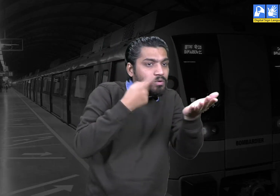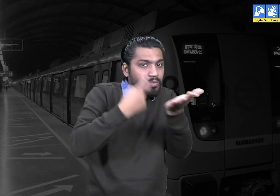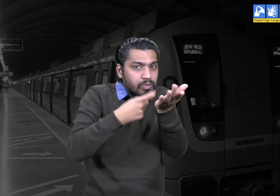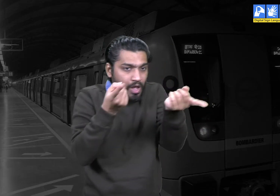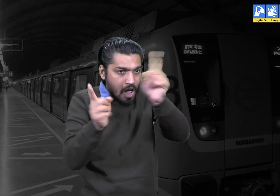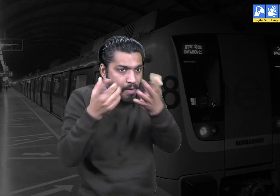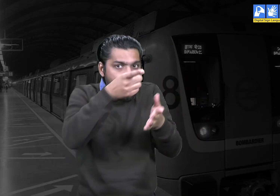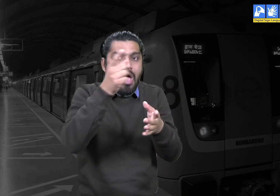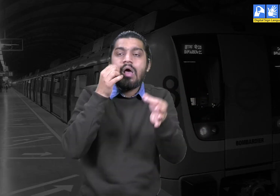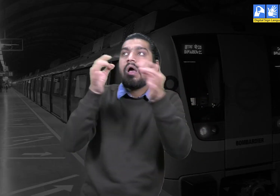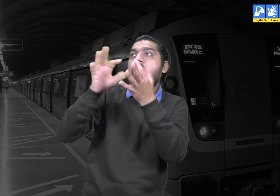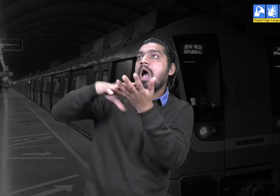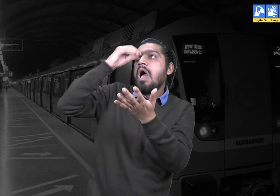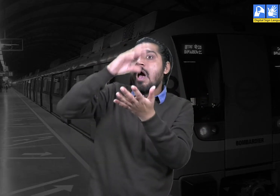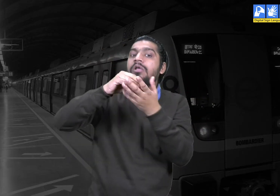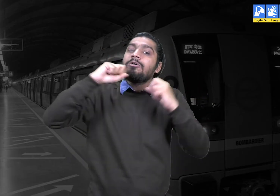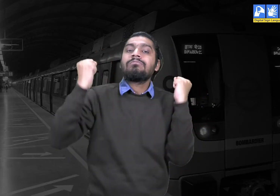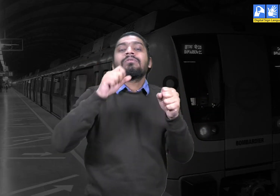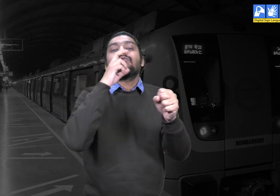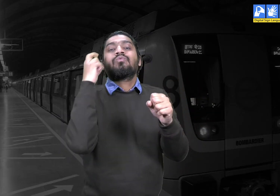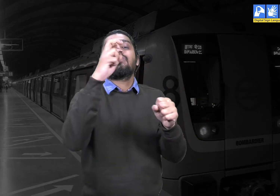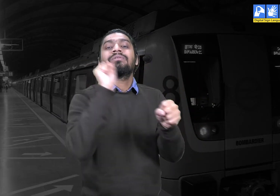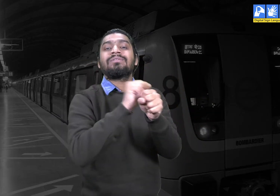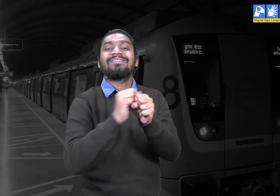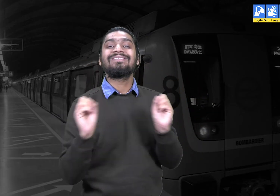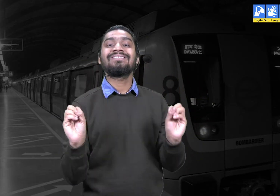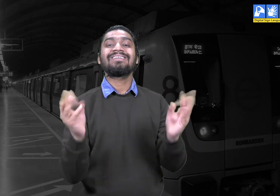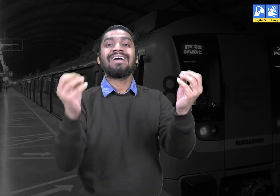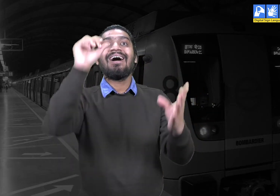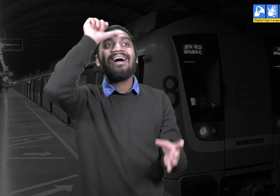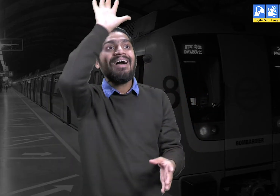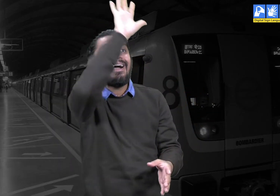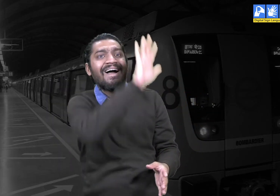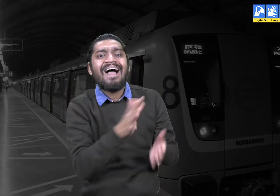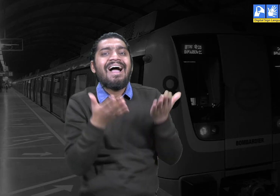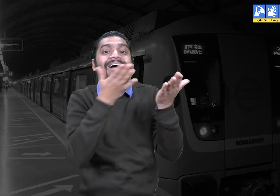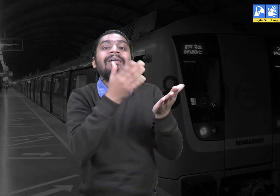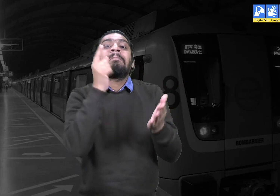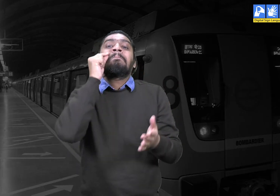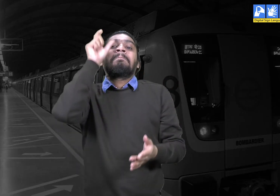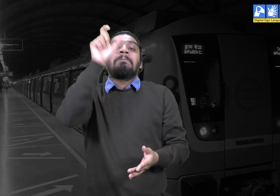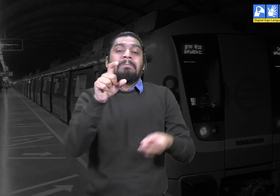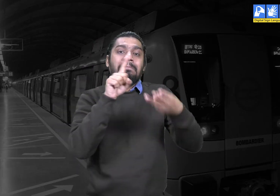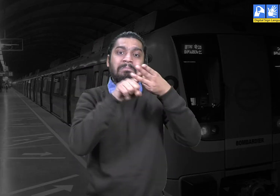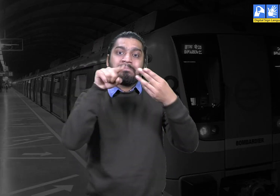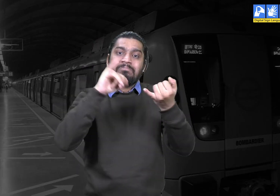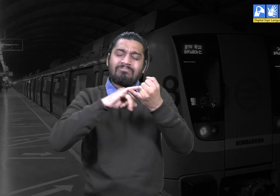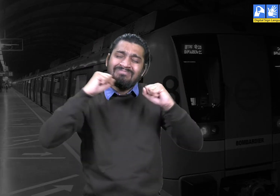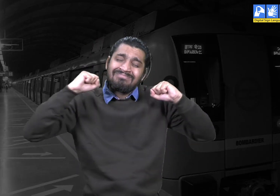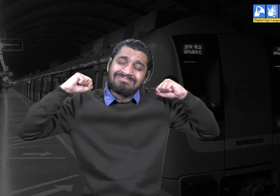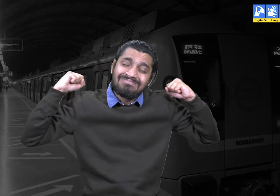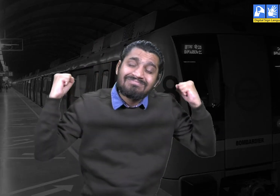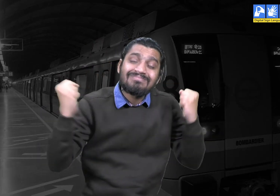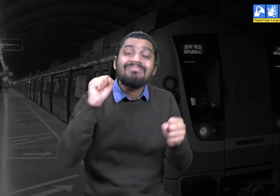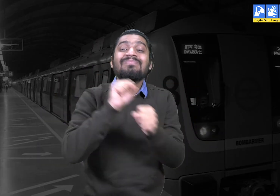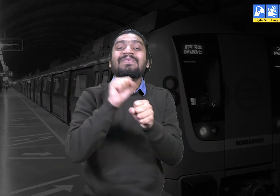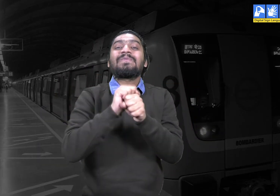field having decades of experience in implementing the railway and metro